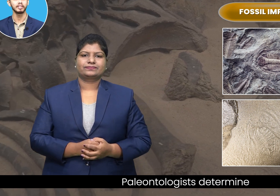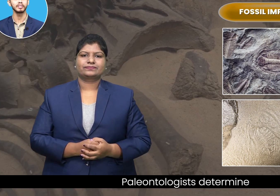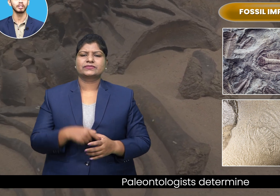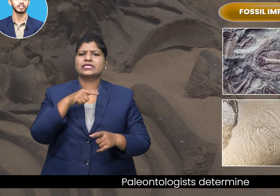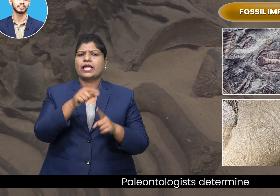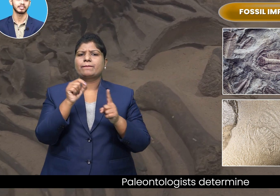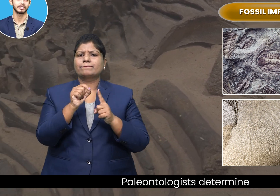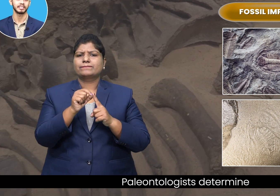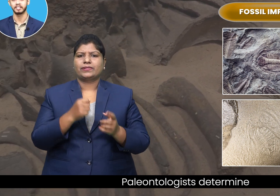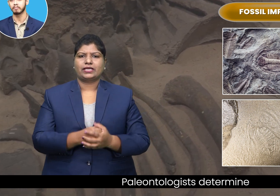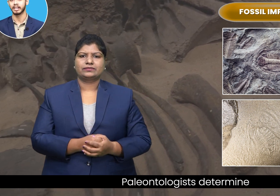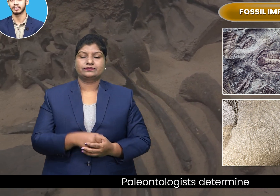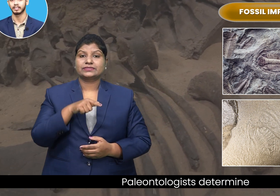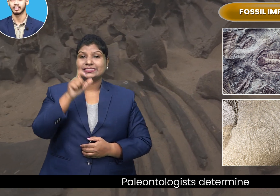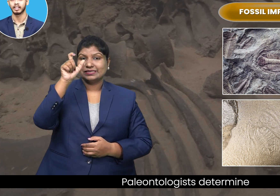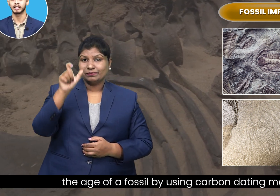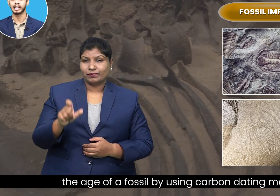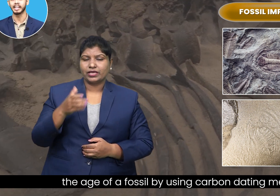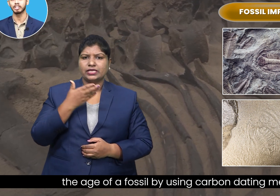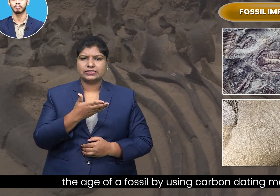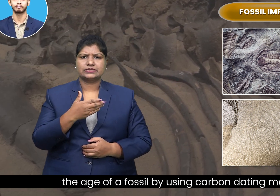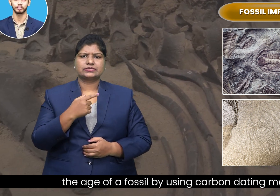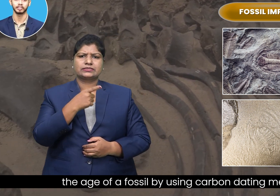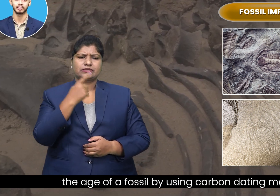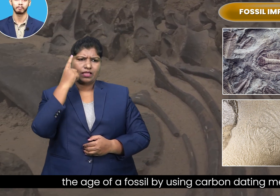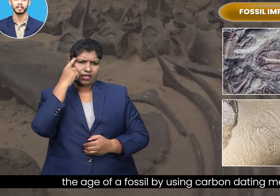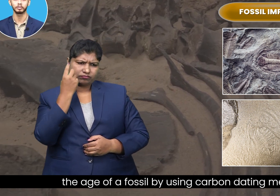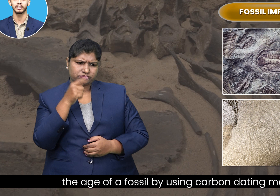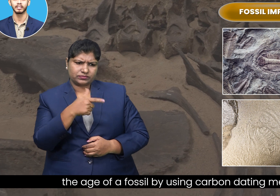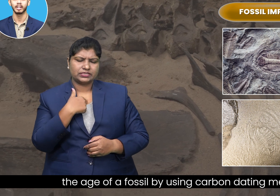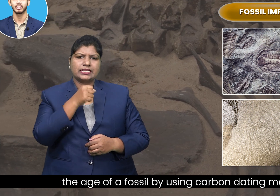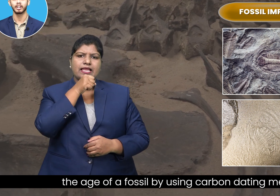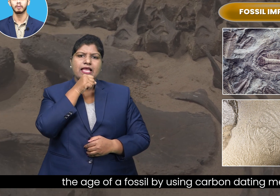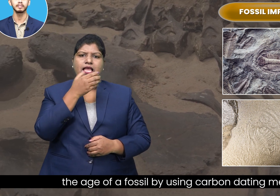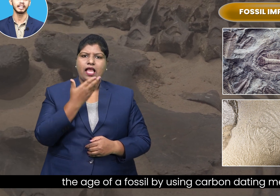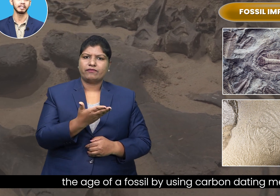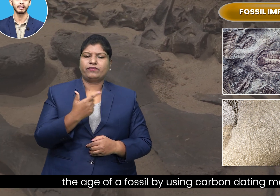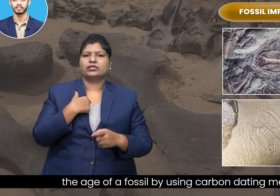Paleontologists determine the age of a fossil by using carbon dating method.